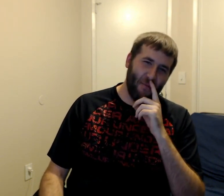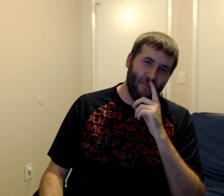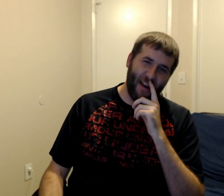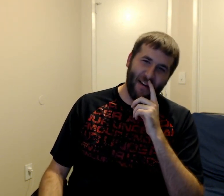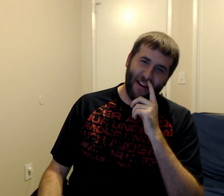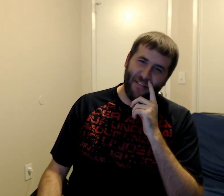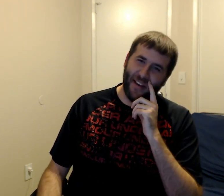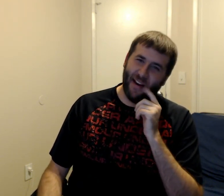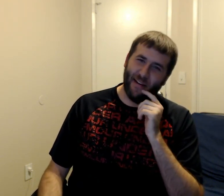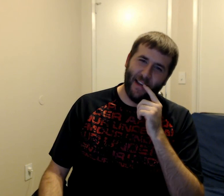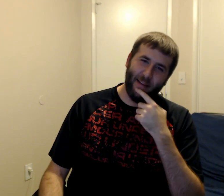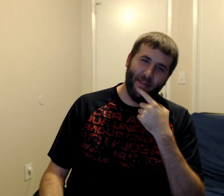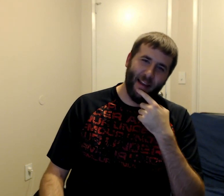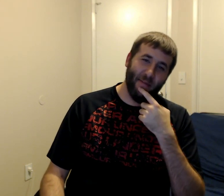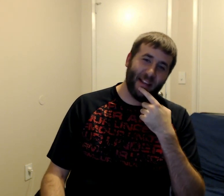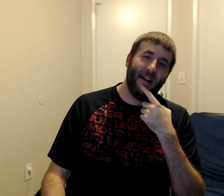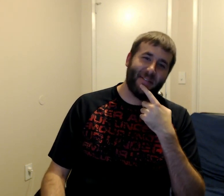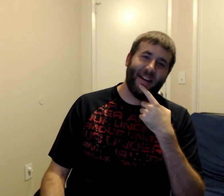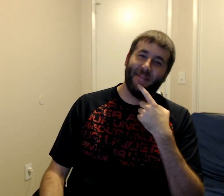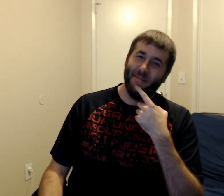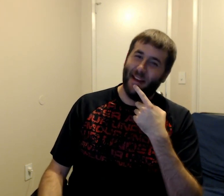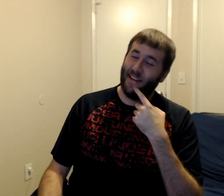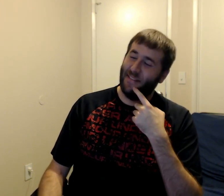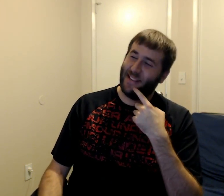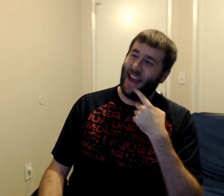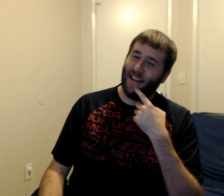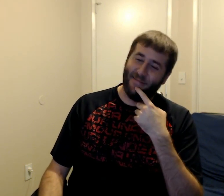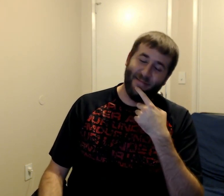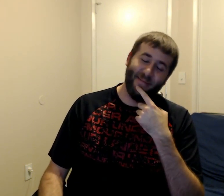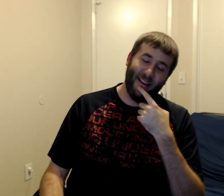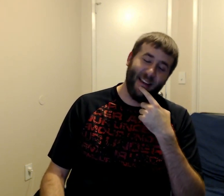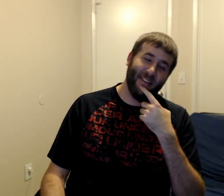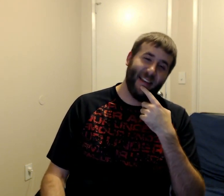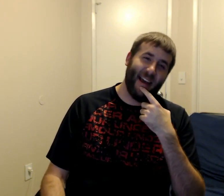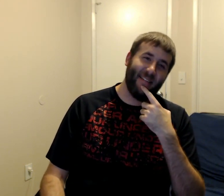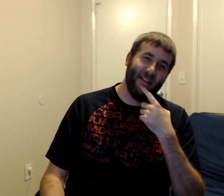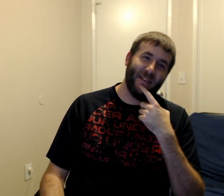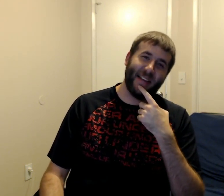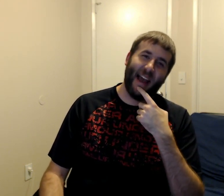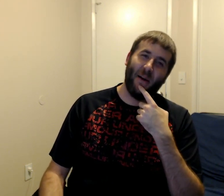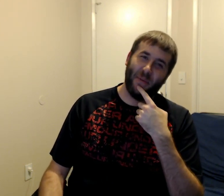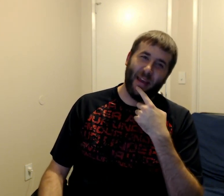very, very... It was out there. I'll give it that. I'll give it that. It was out there.